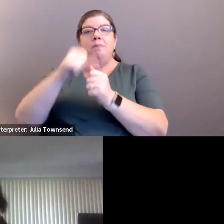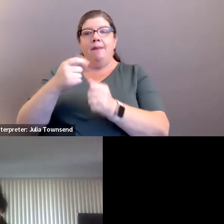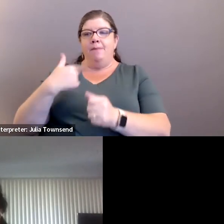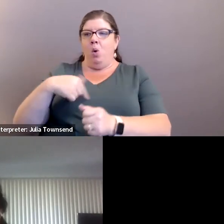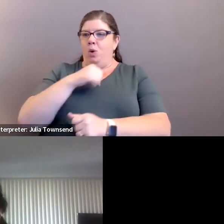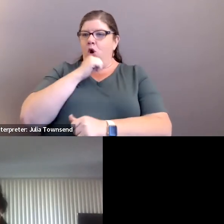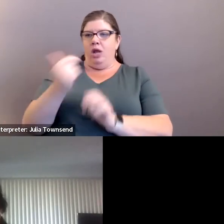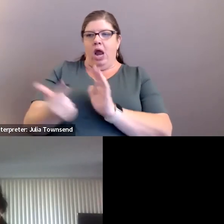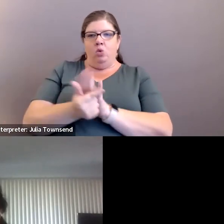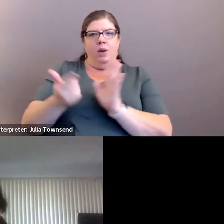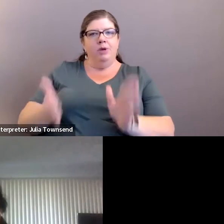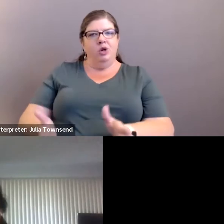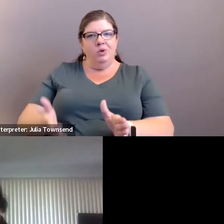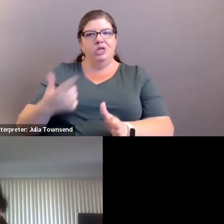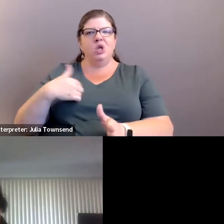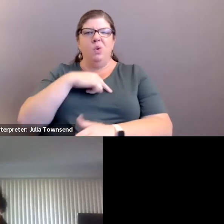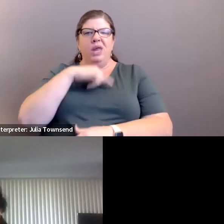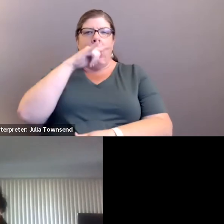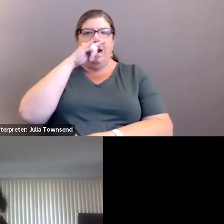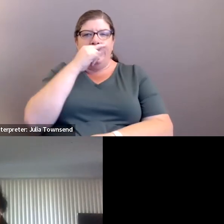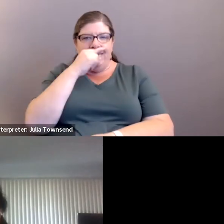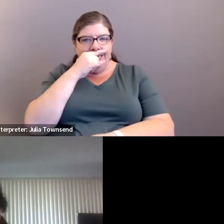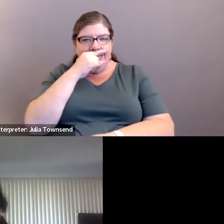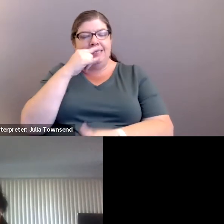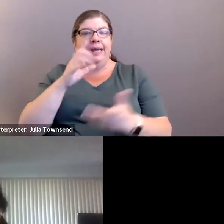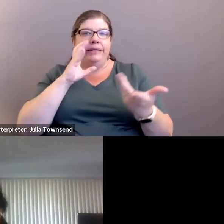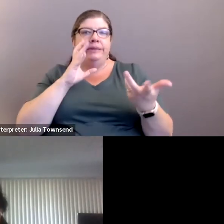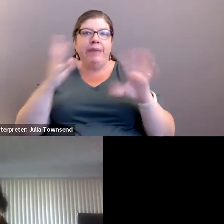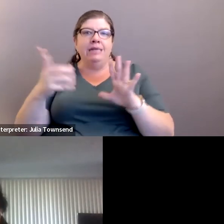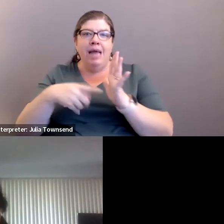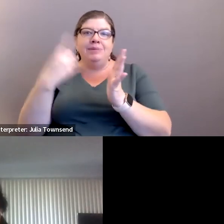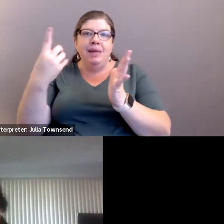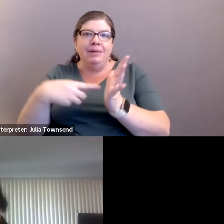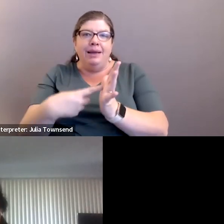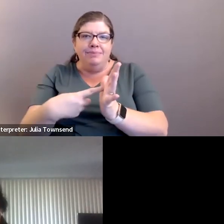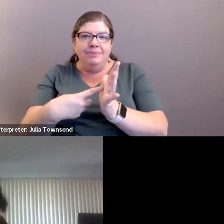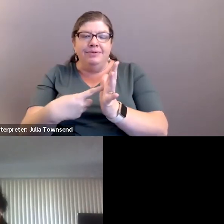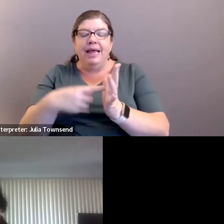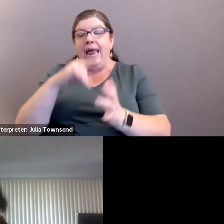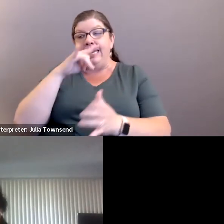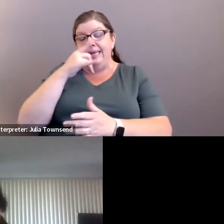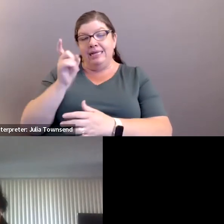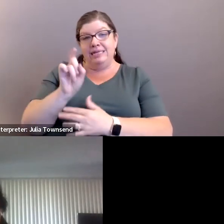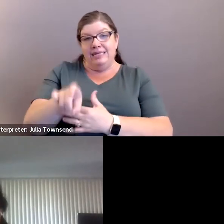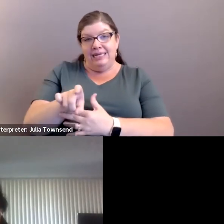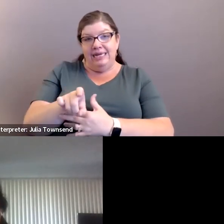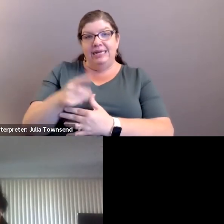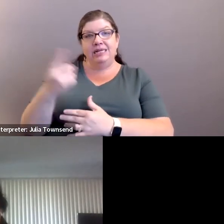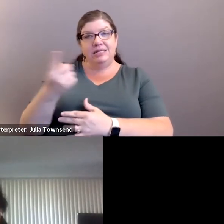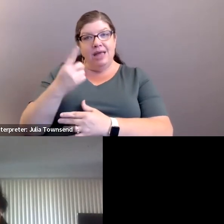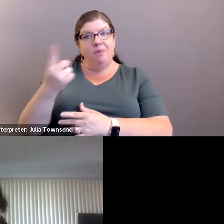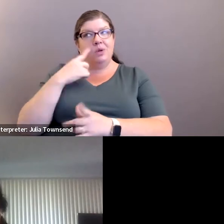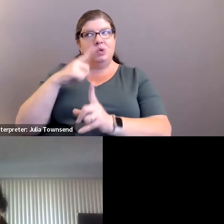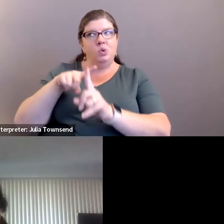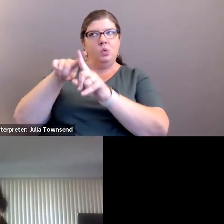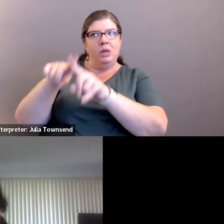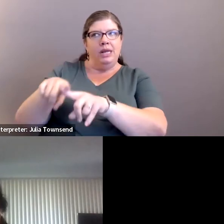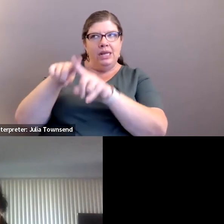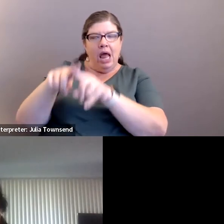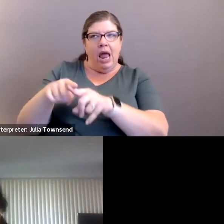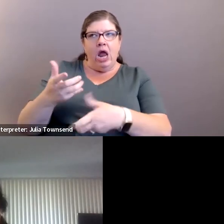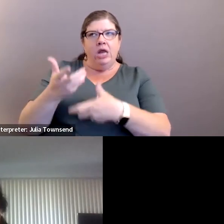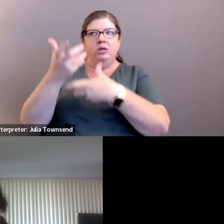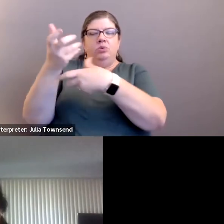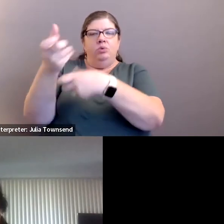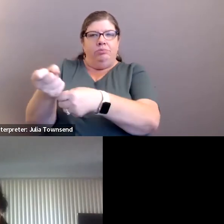not criminals. We are kids. And kids mess up once in a while. And kids need someone to rely on and someone to